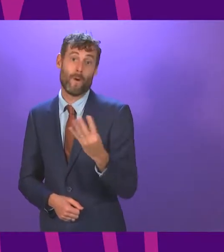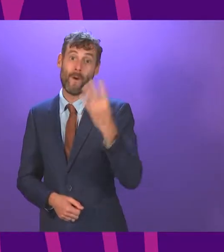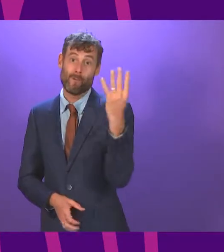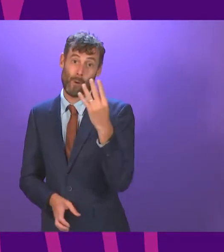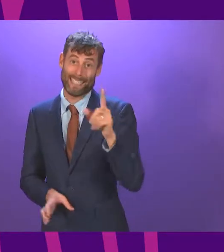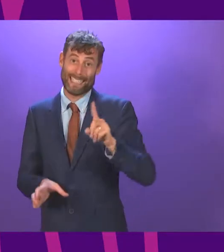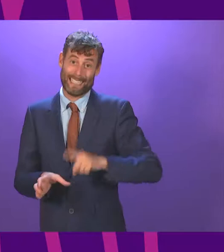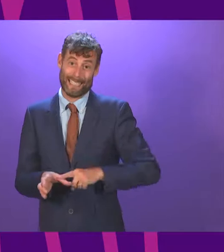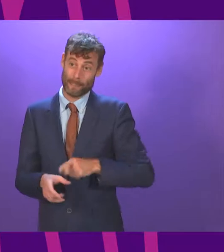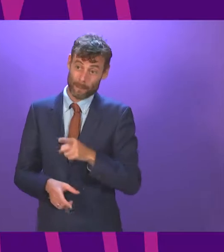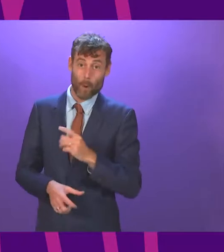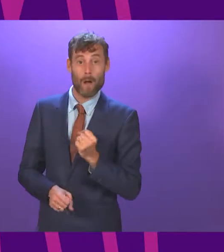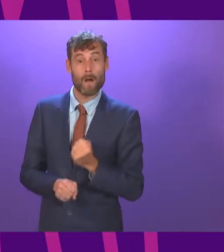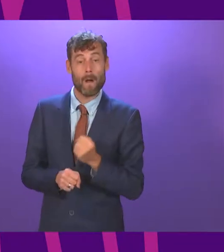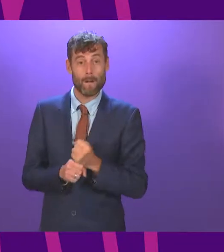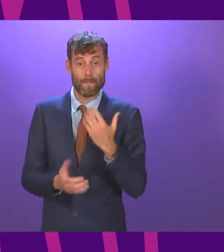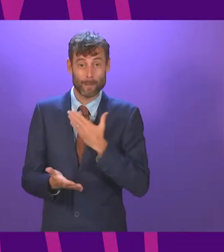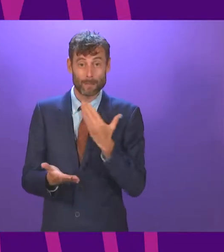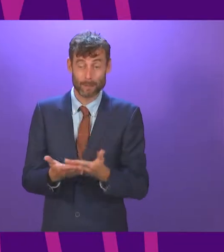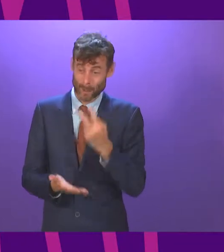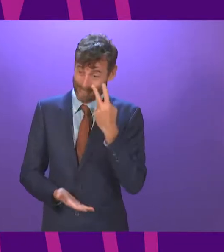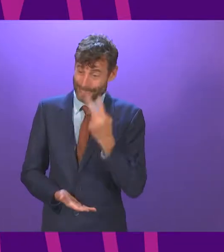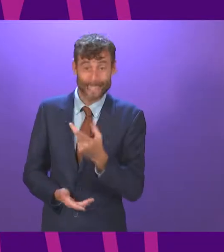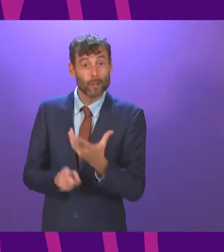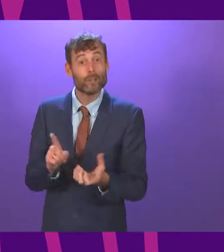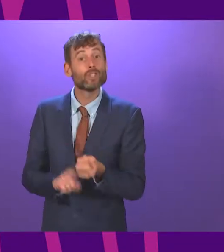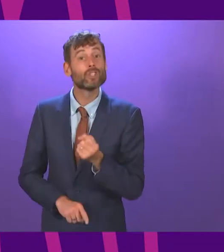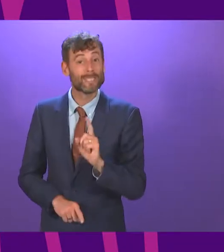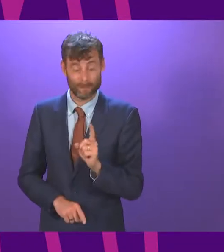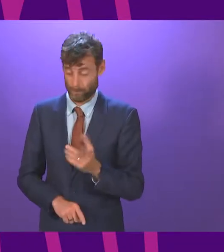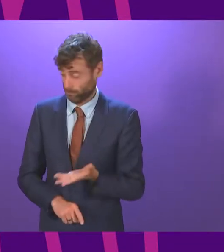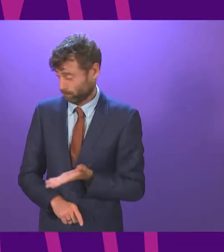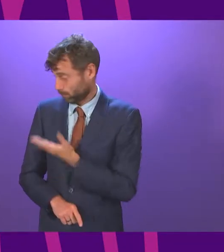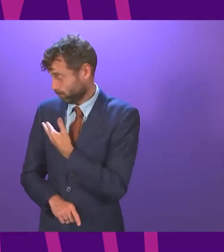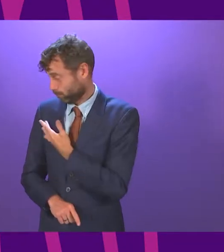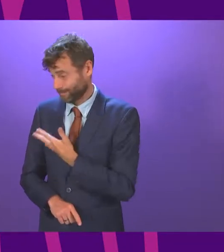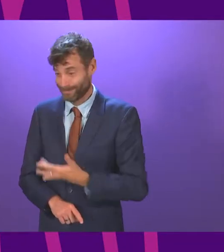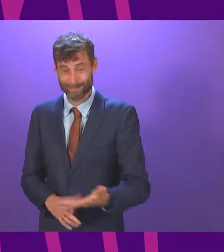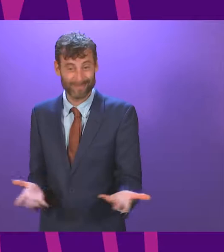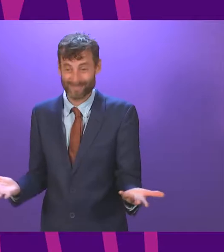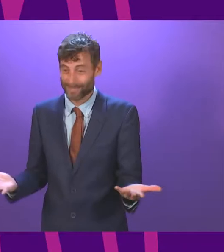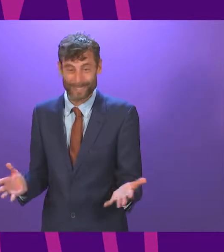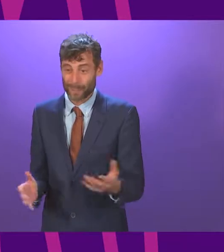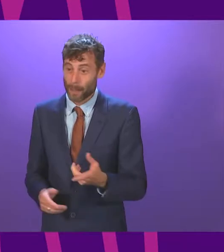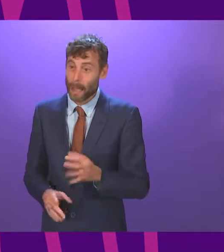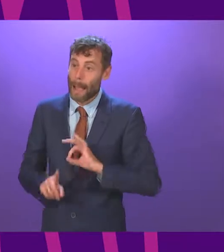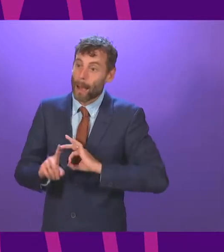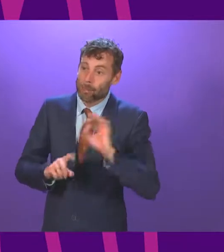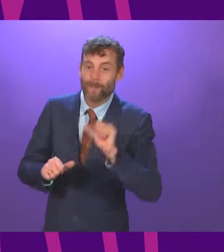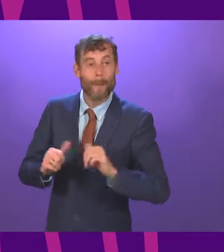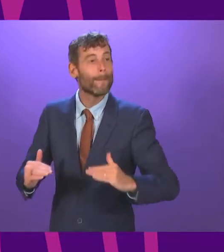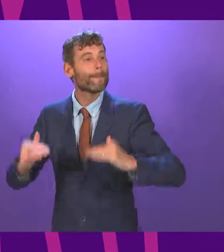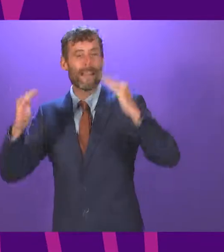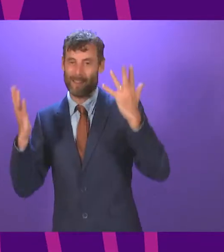government, and their record over the last decade is no better than their record since the election in May, and no supine parliamentary